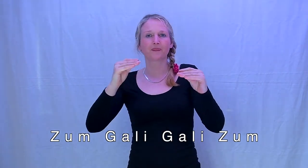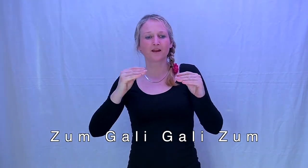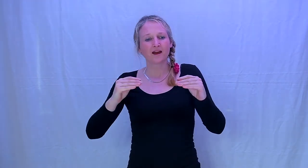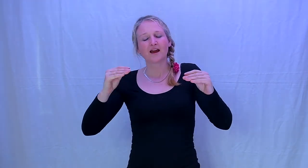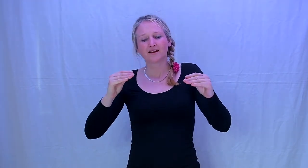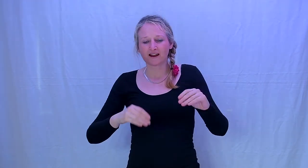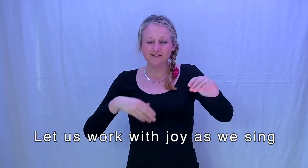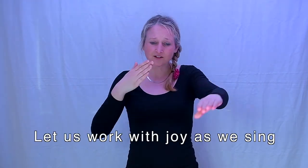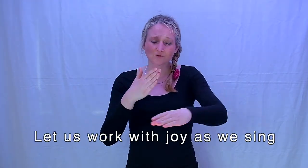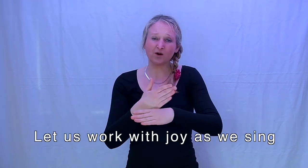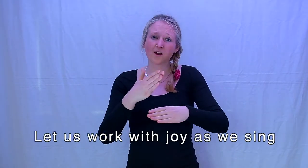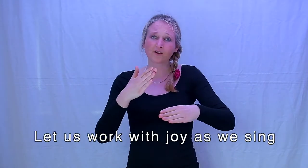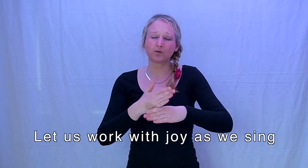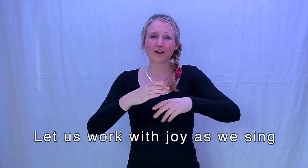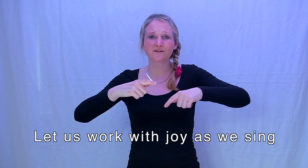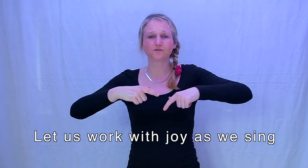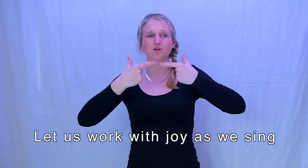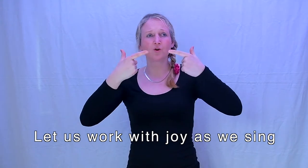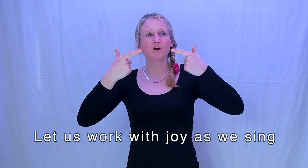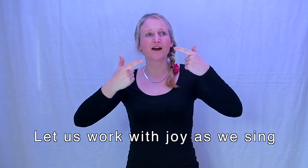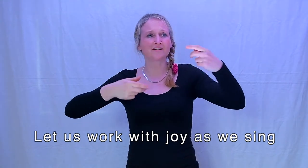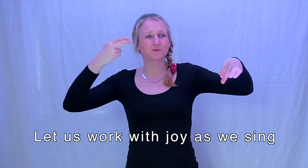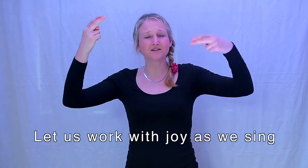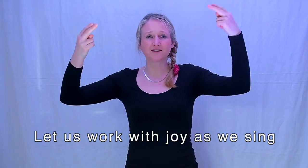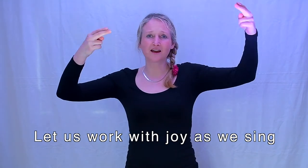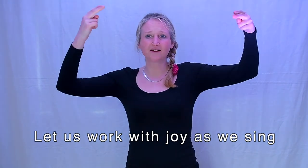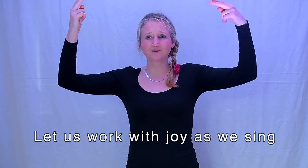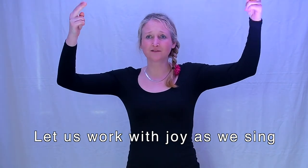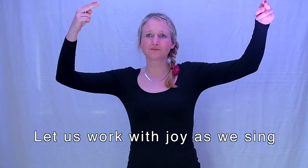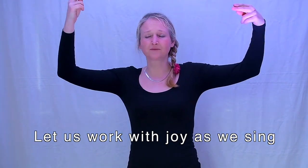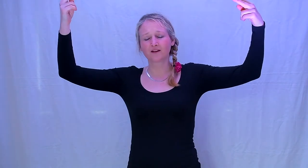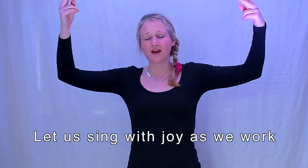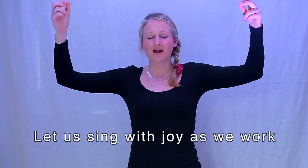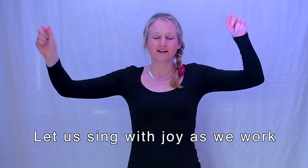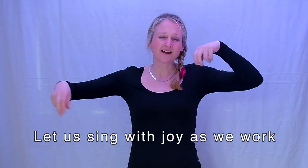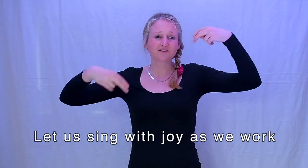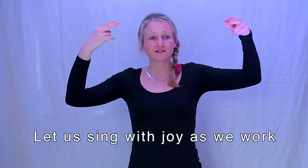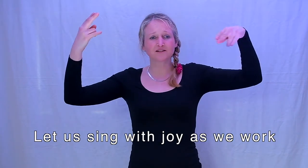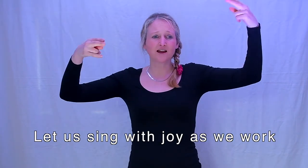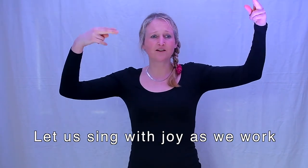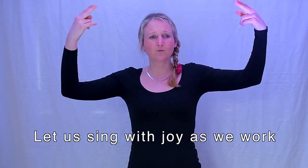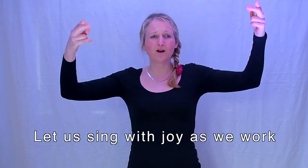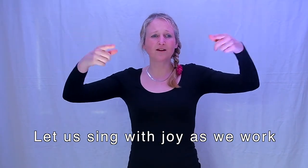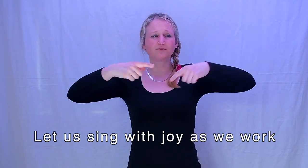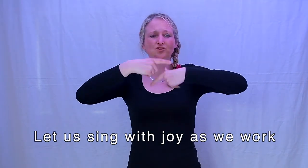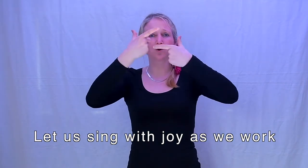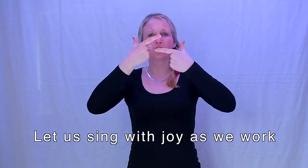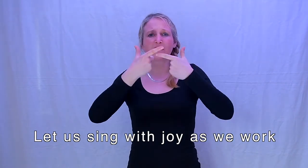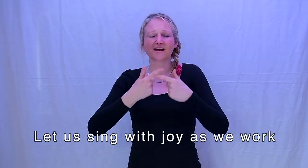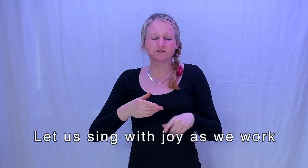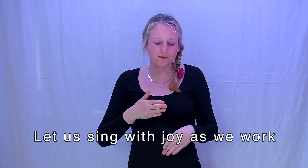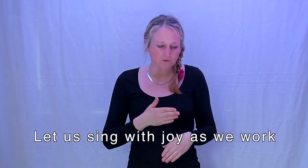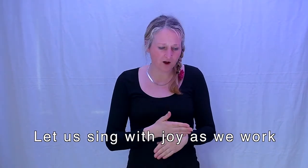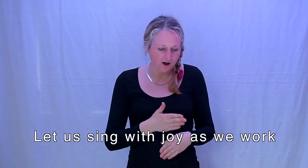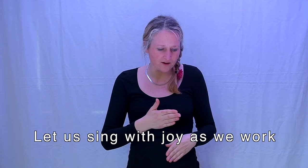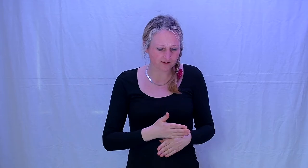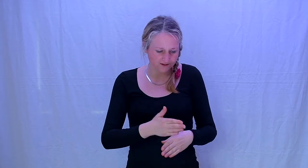Let us work with joy as we sing Let us sing with joy as we work